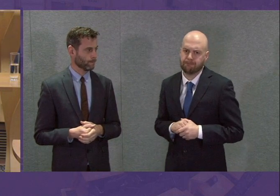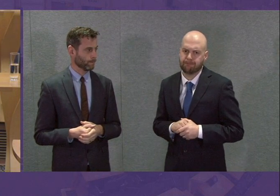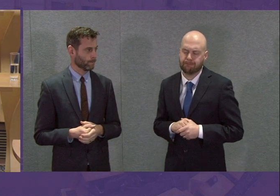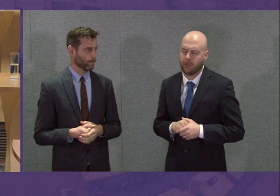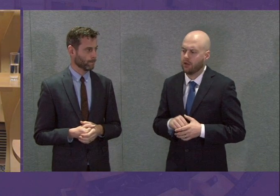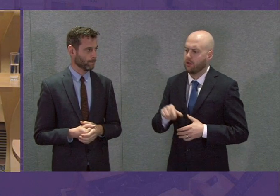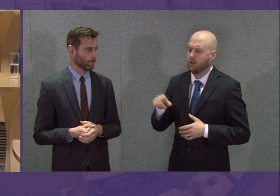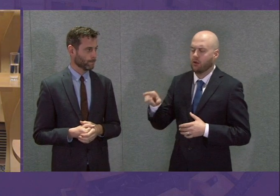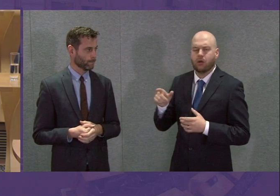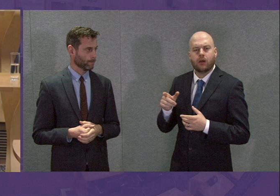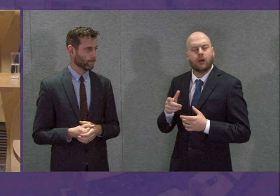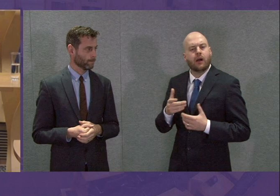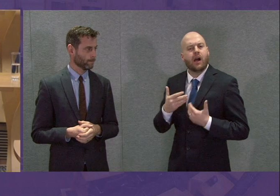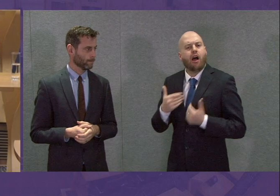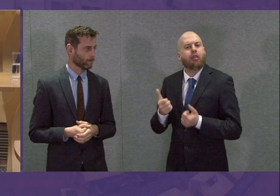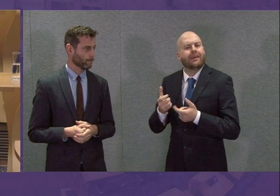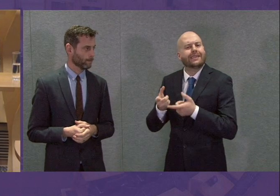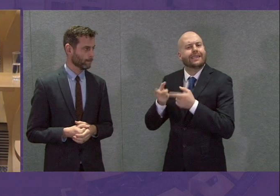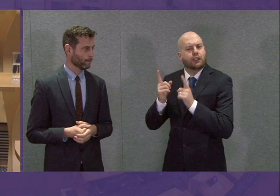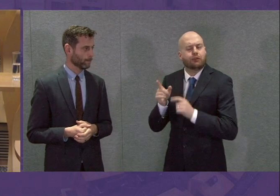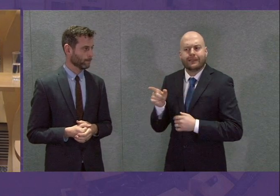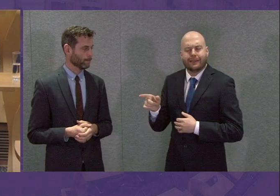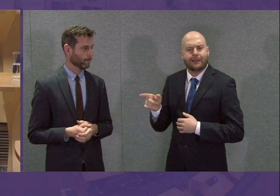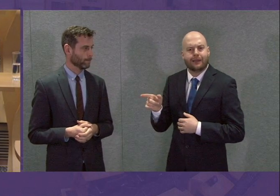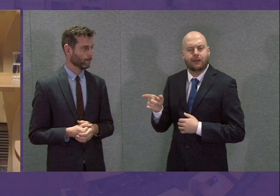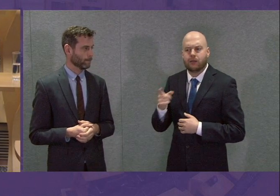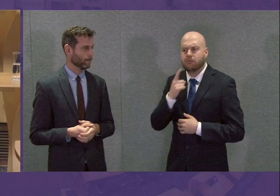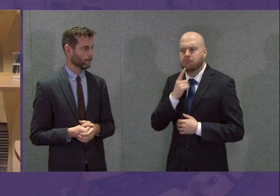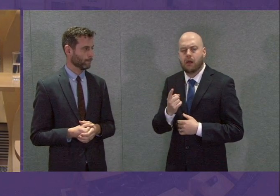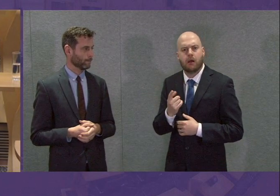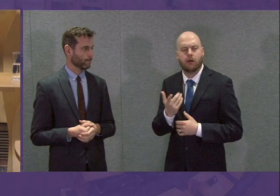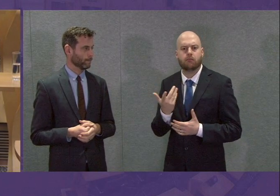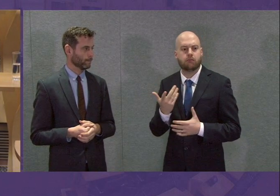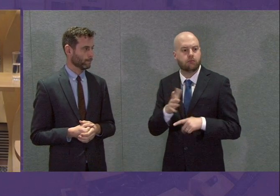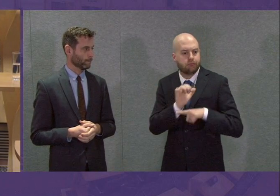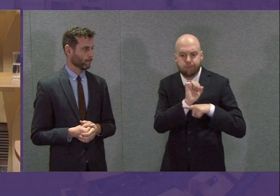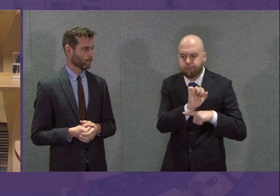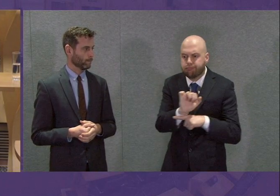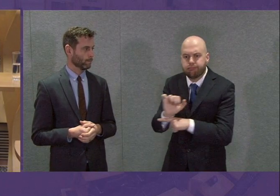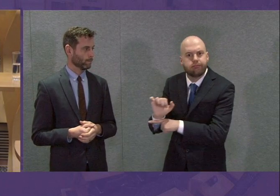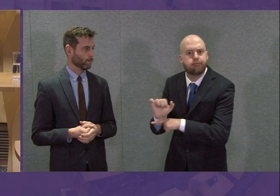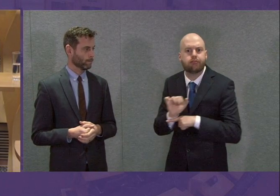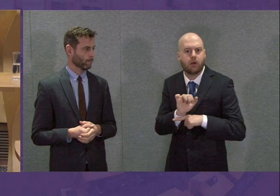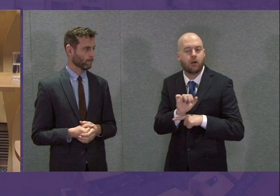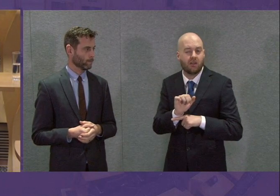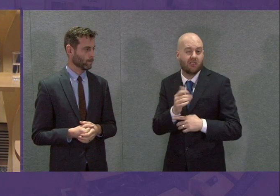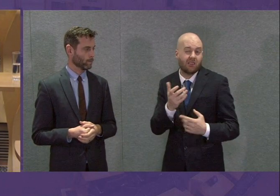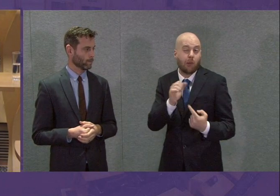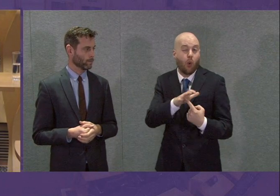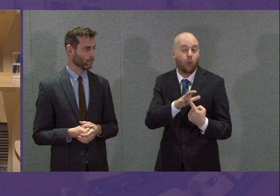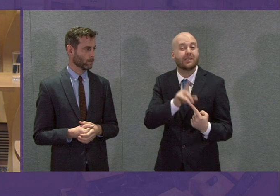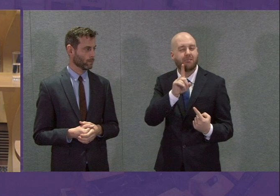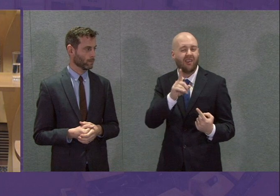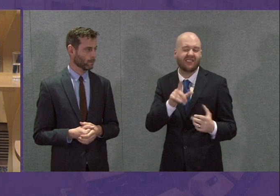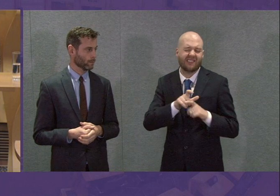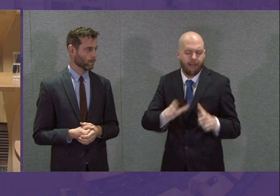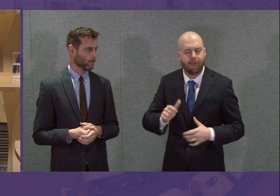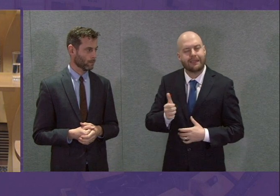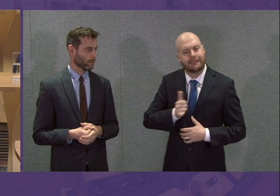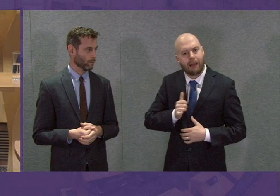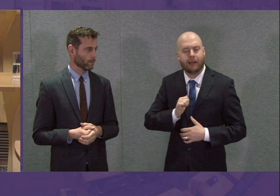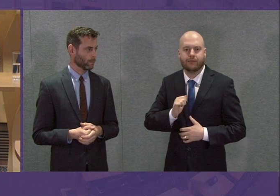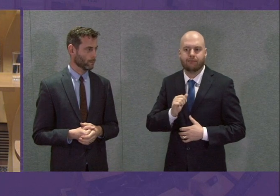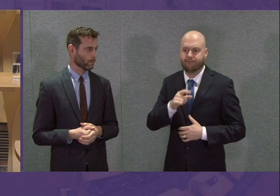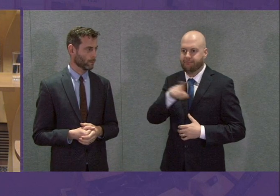Health has confirmed that no matter what precautions are taken, rising absence rates are expected during the next few weeks of the